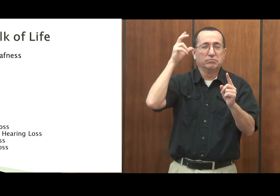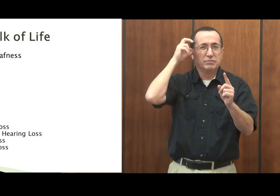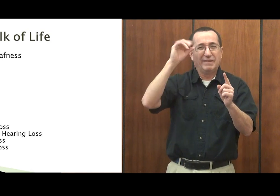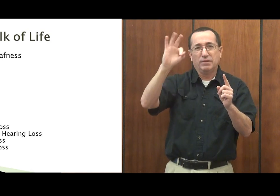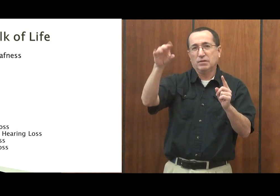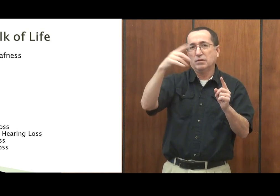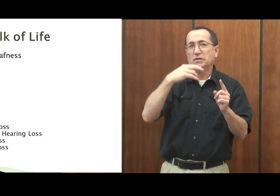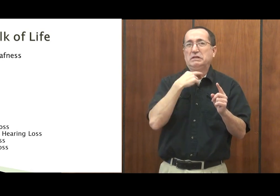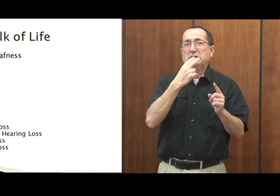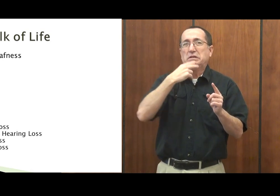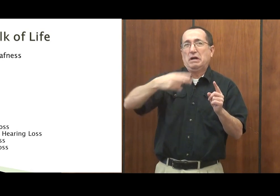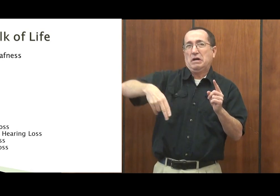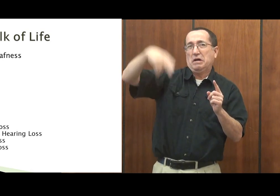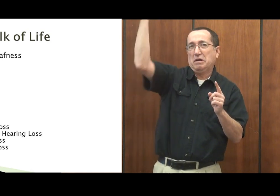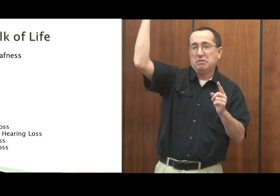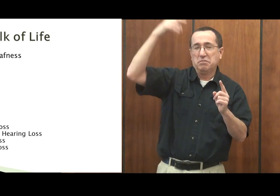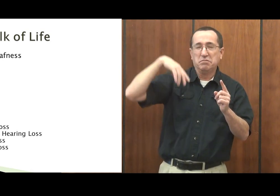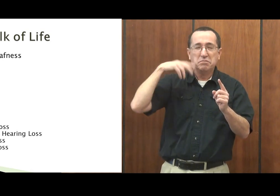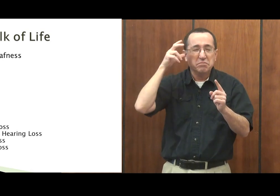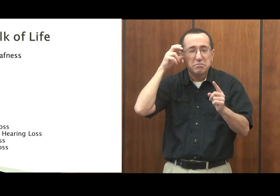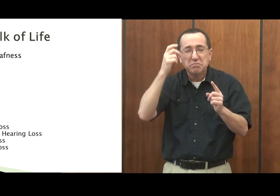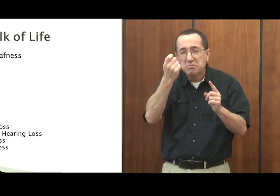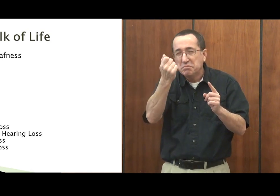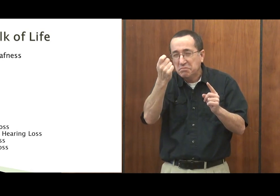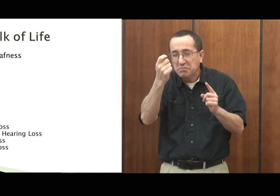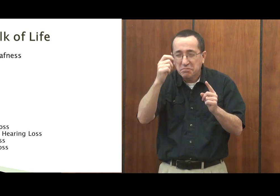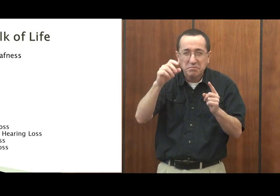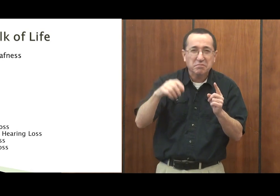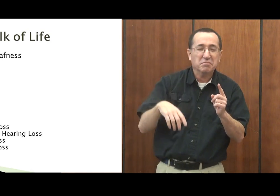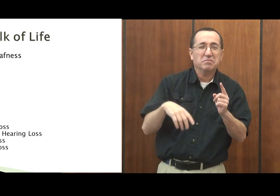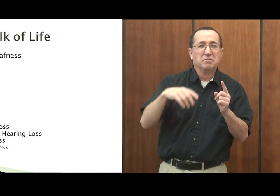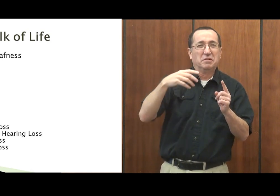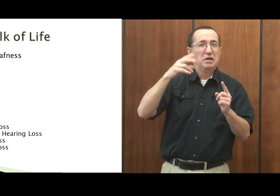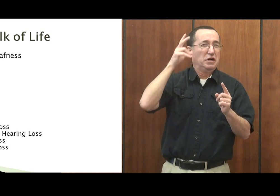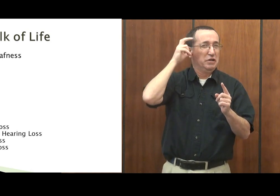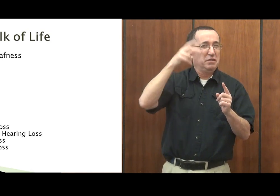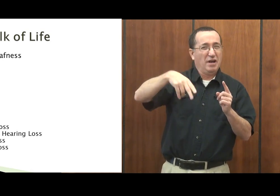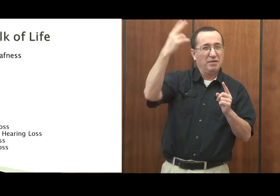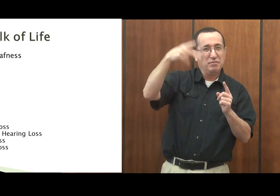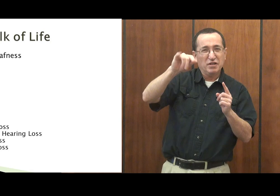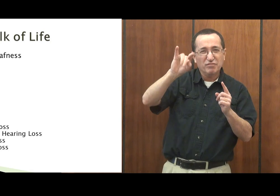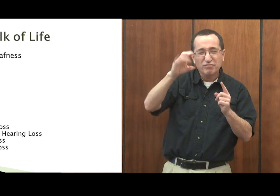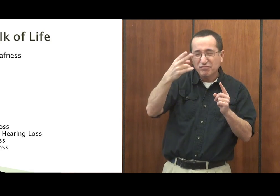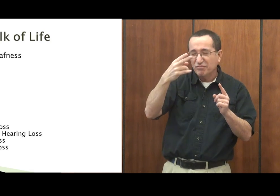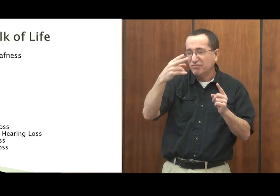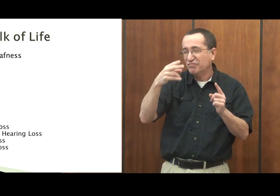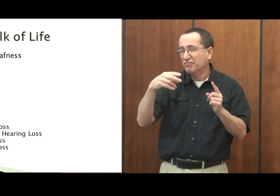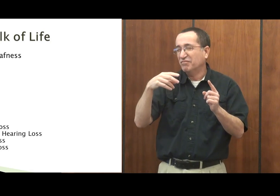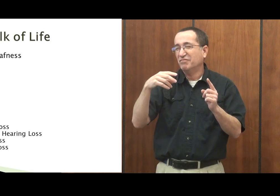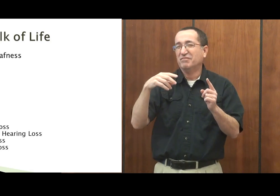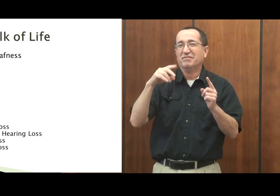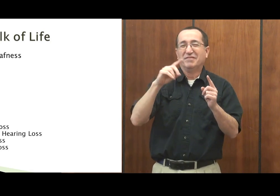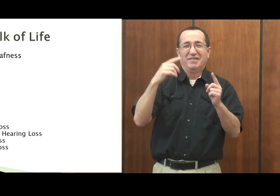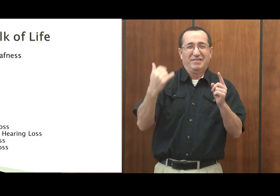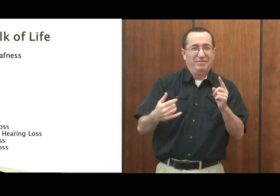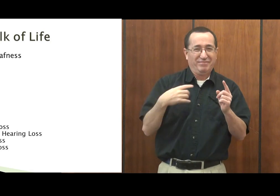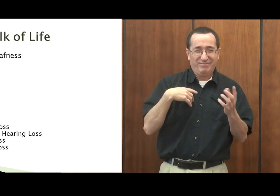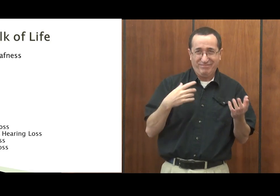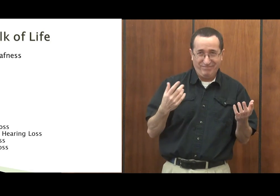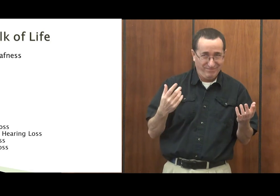hearing high voices is rather difficult. High pitches is very